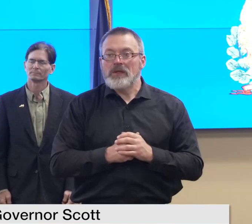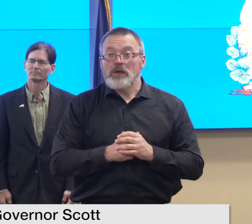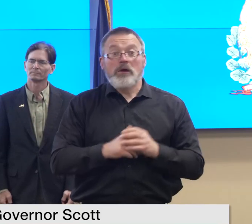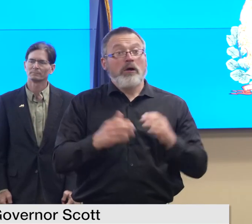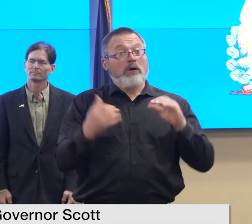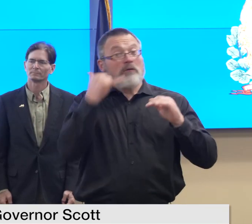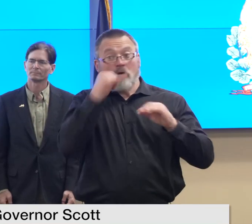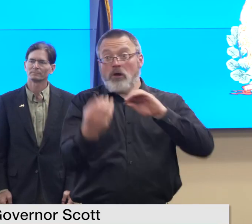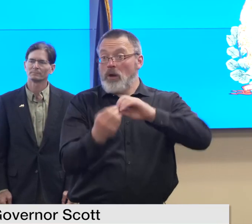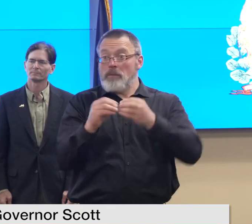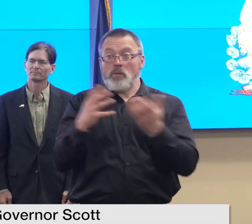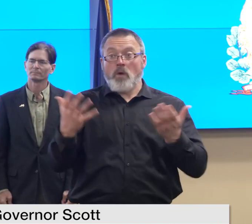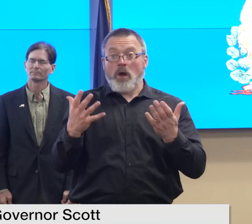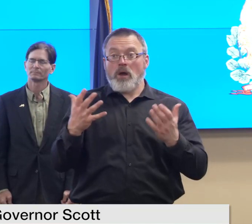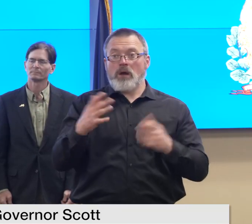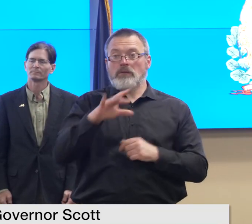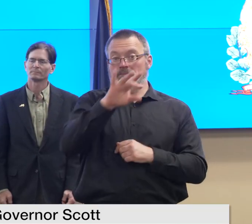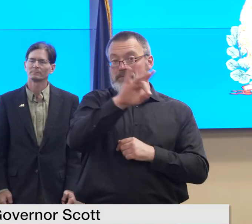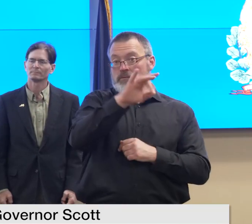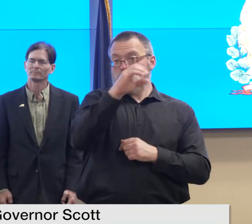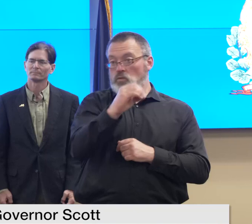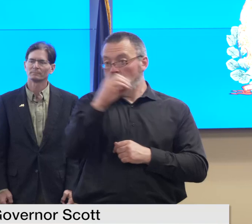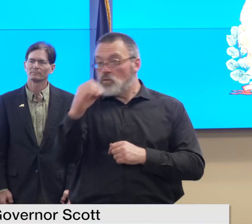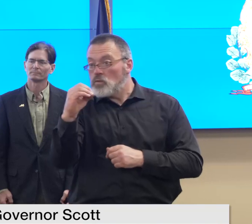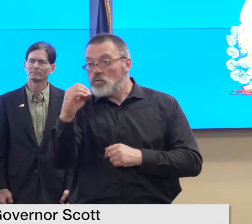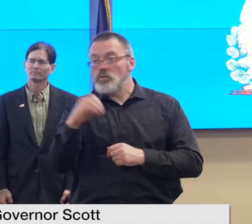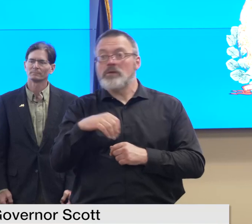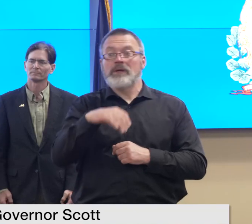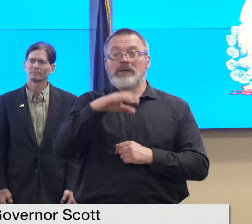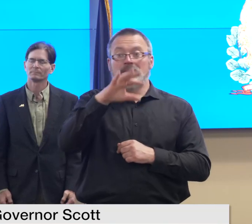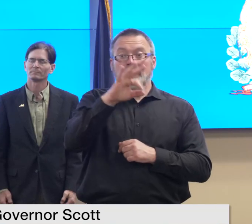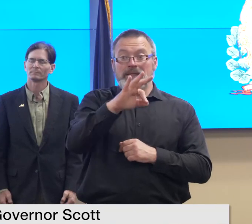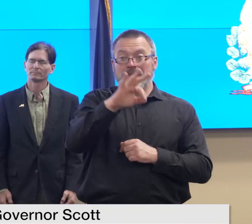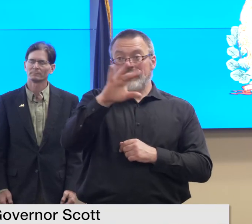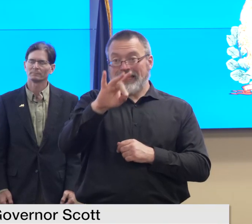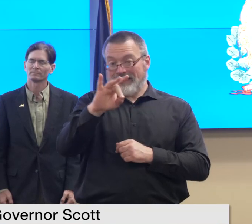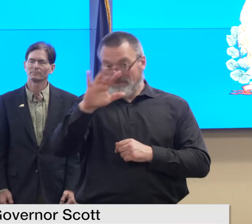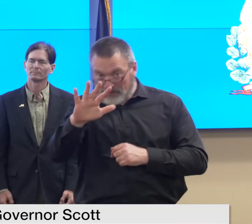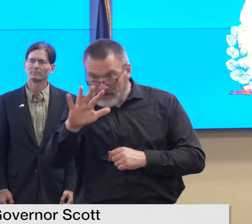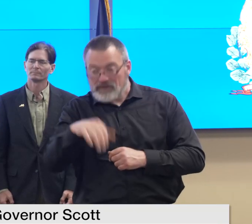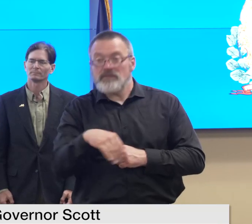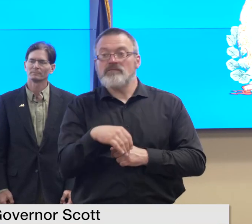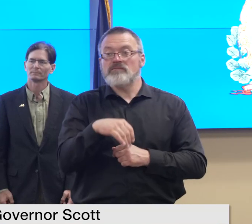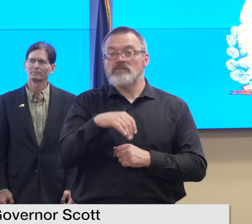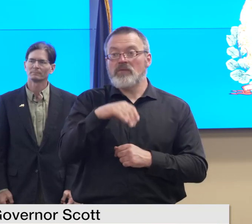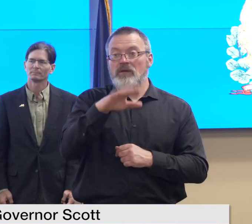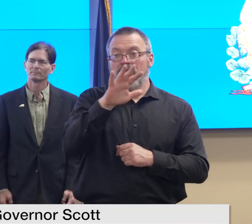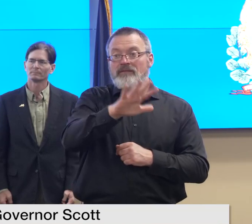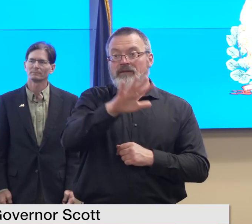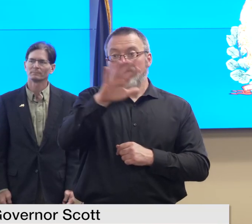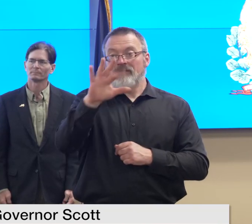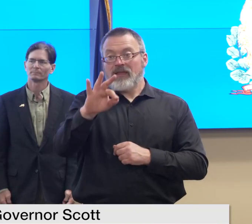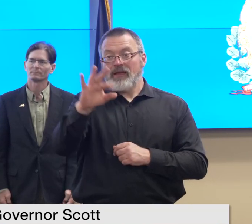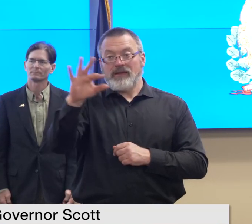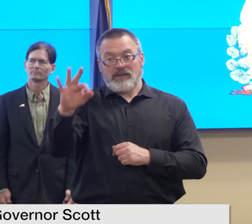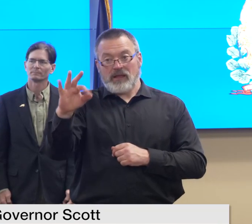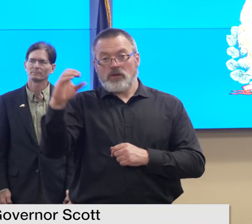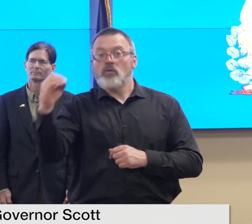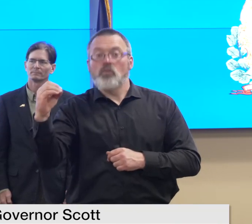800-985-5990